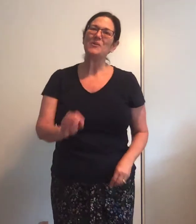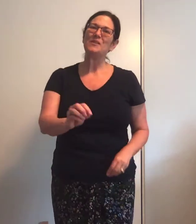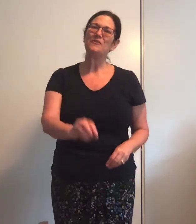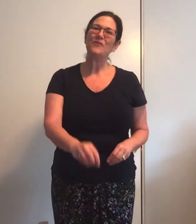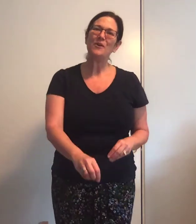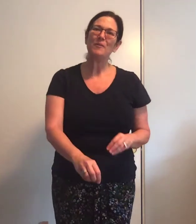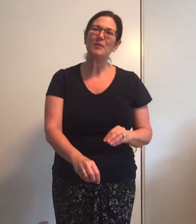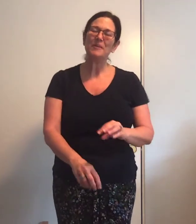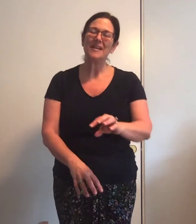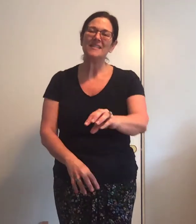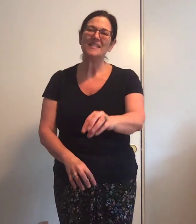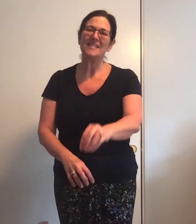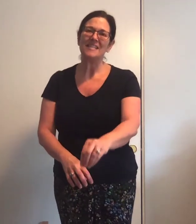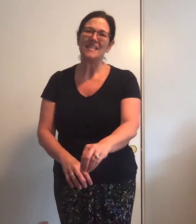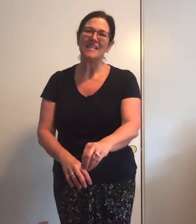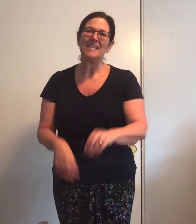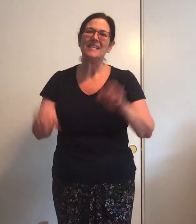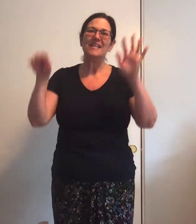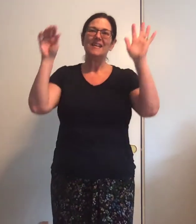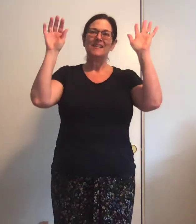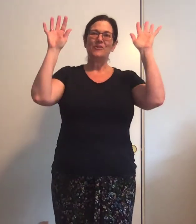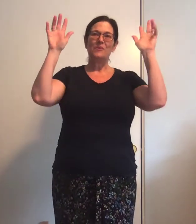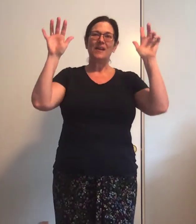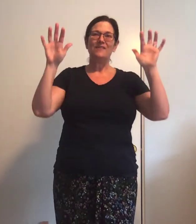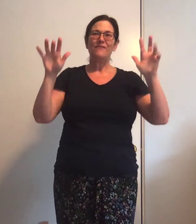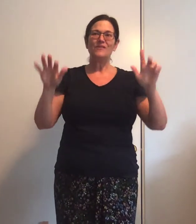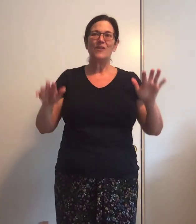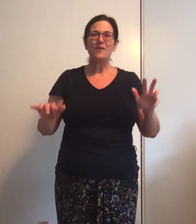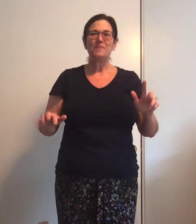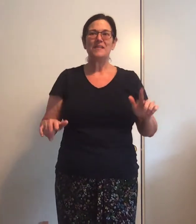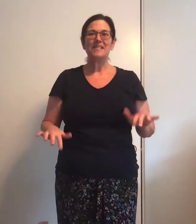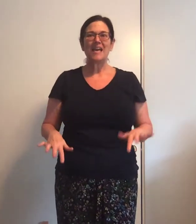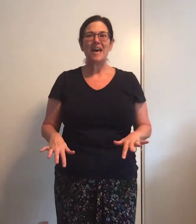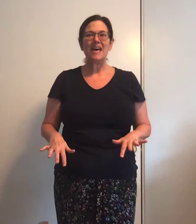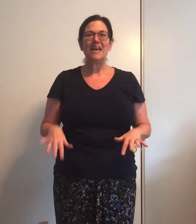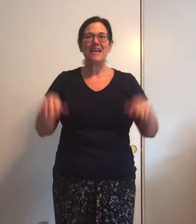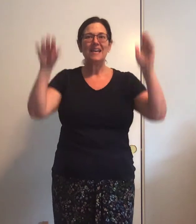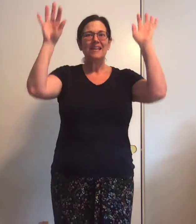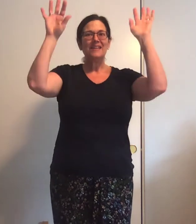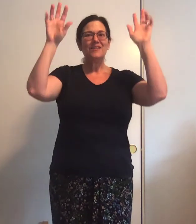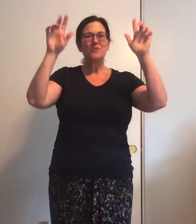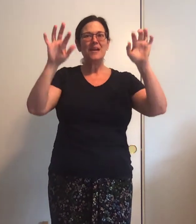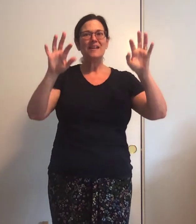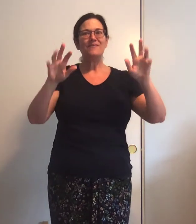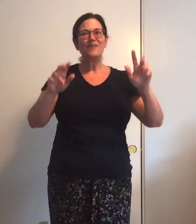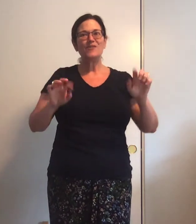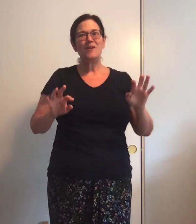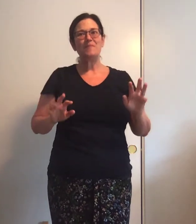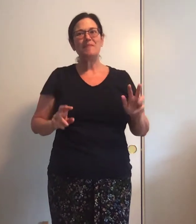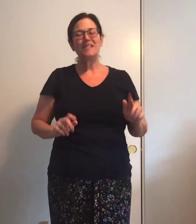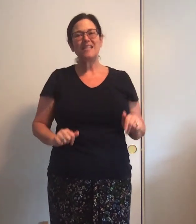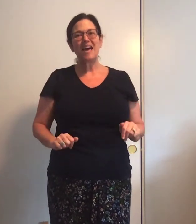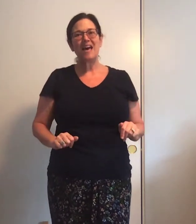The farmer plants the seed. The rain falls from the sky. The rain falls from the sky.